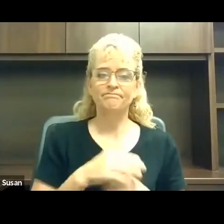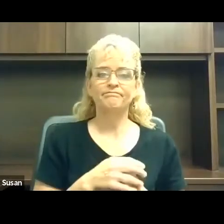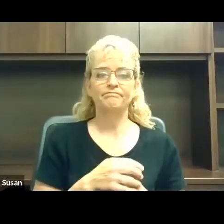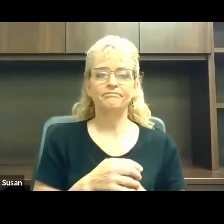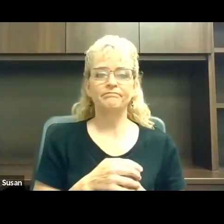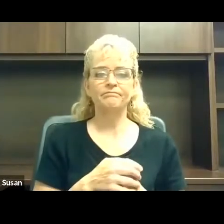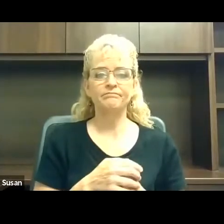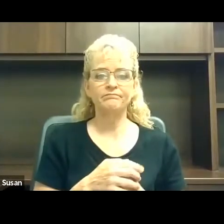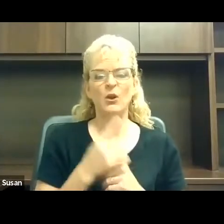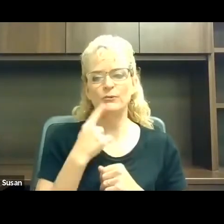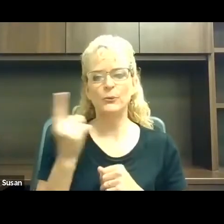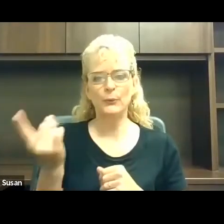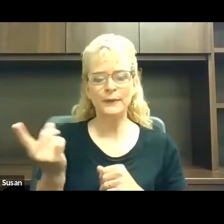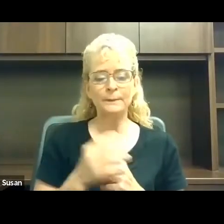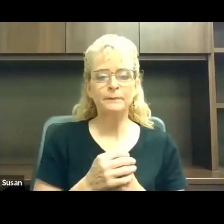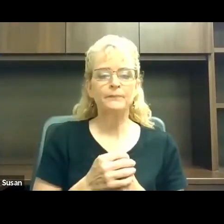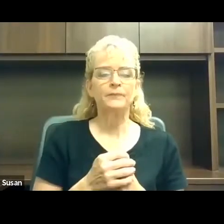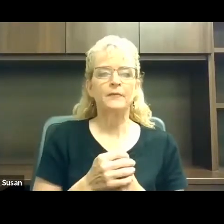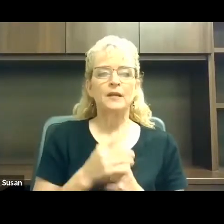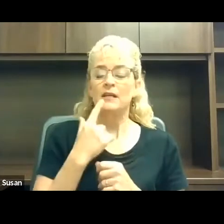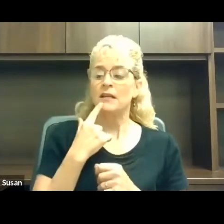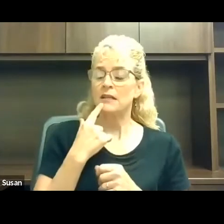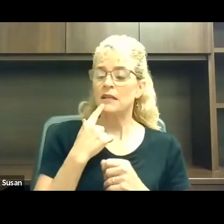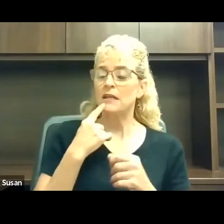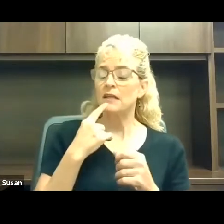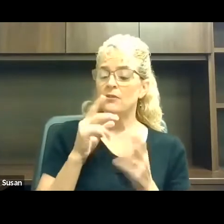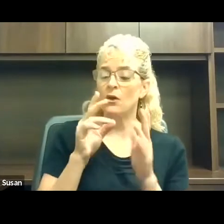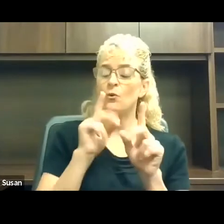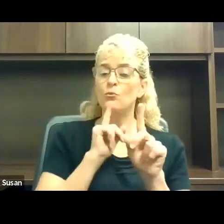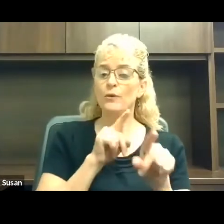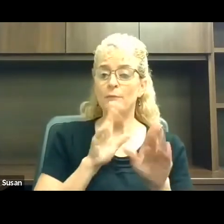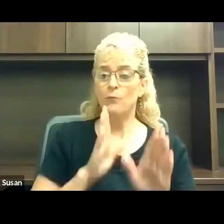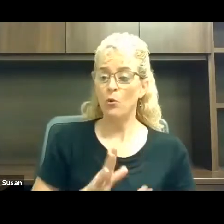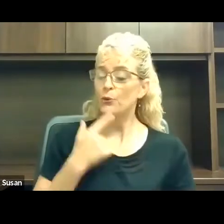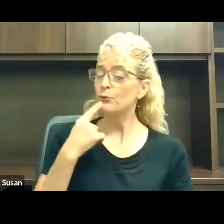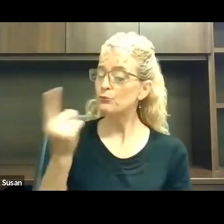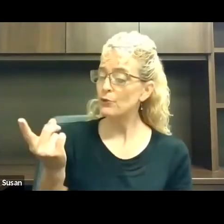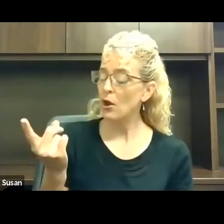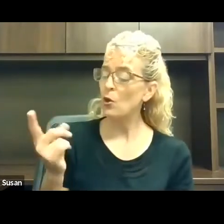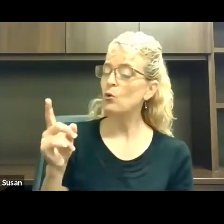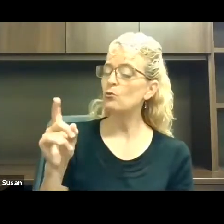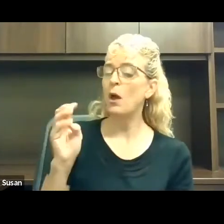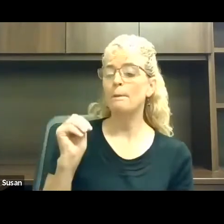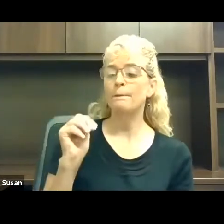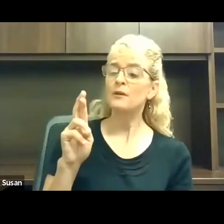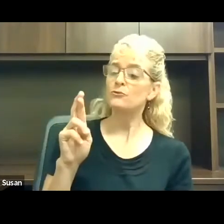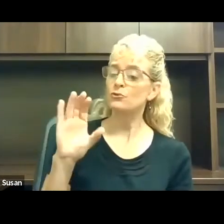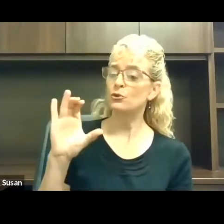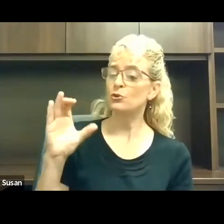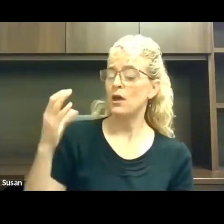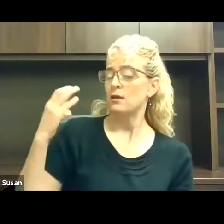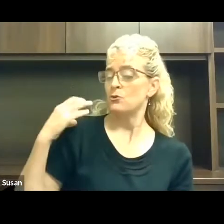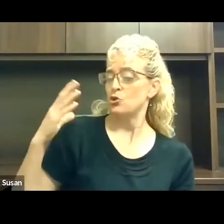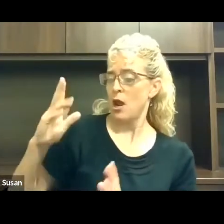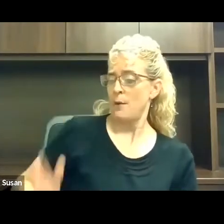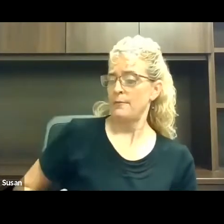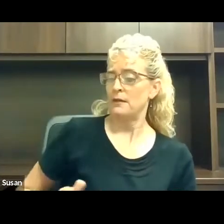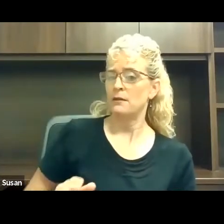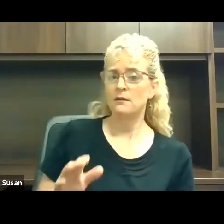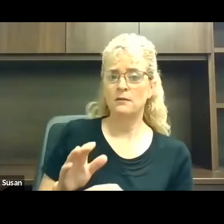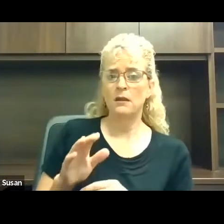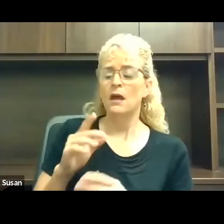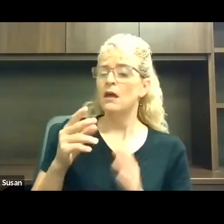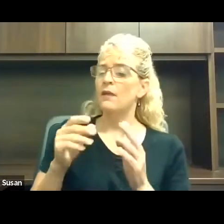Well, Mr. Chairman, now that the ADA has been signed, people with disabilities will not have any